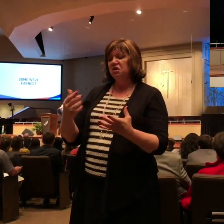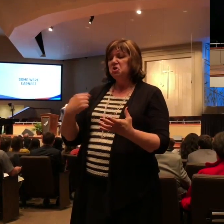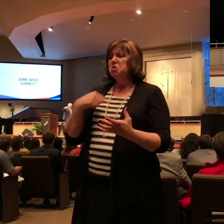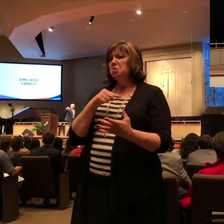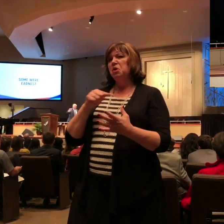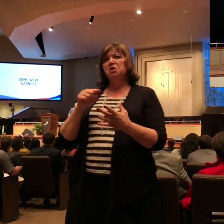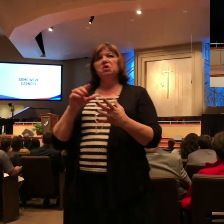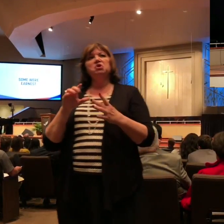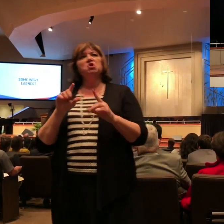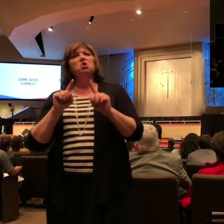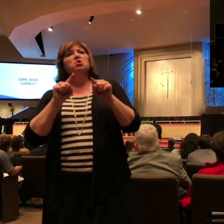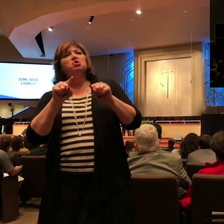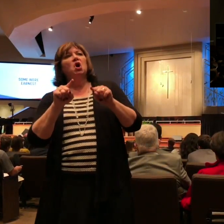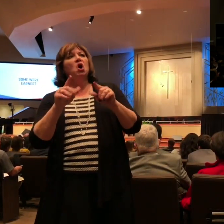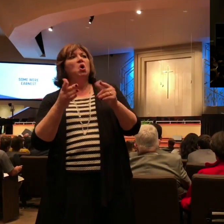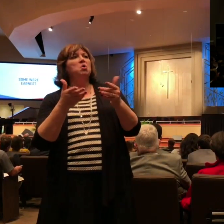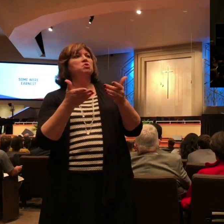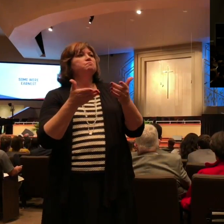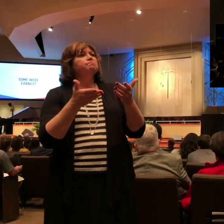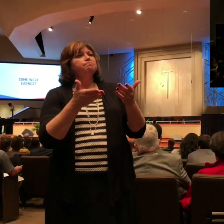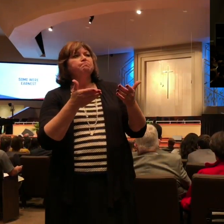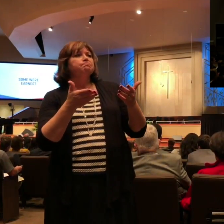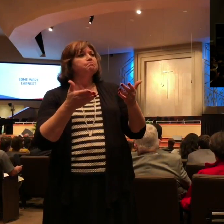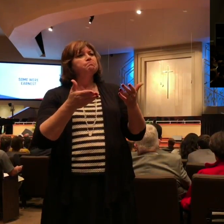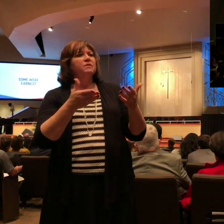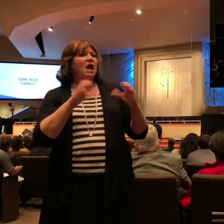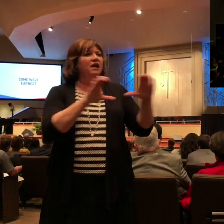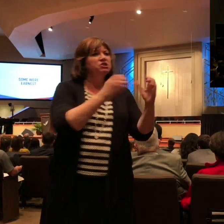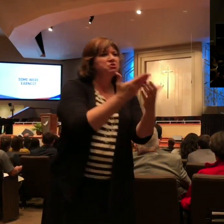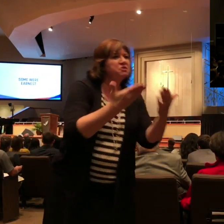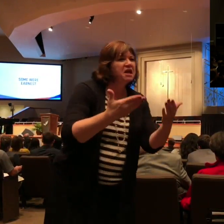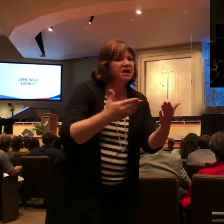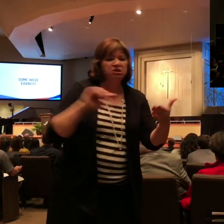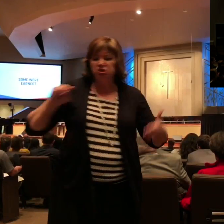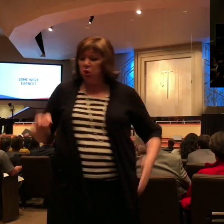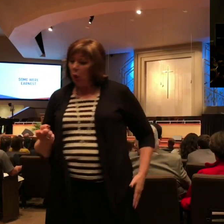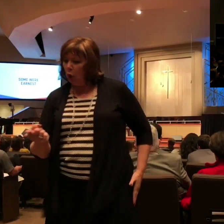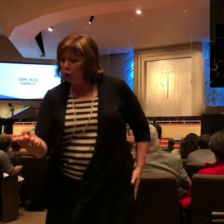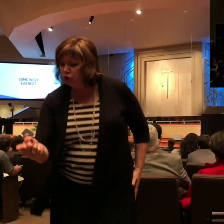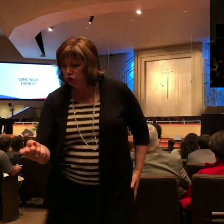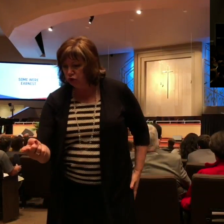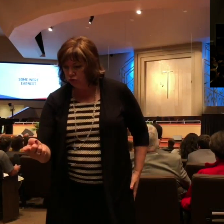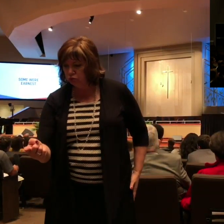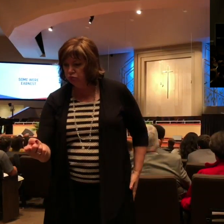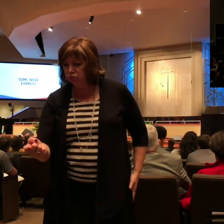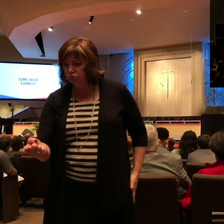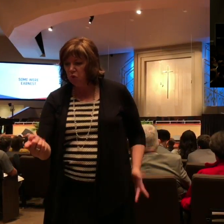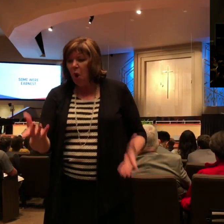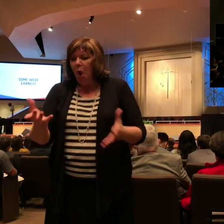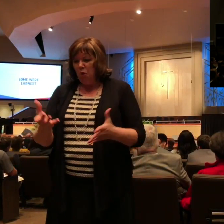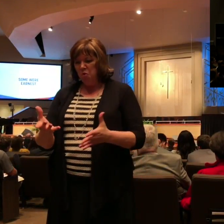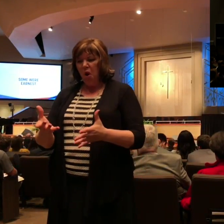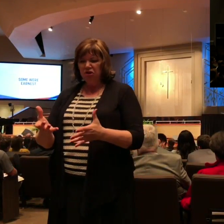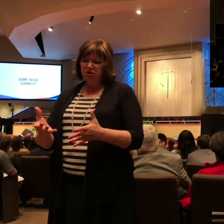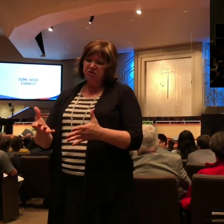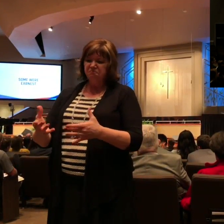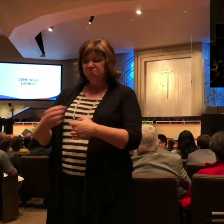out and we're going to do ministry so that we can hurt your name. We want you to feel worse. That was the motive of some.